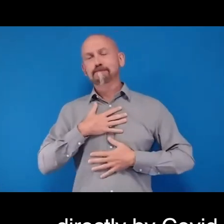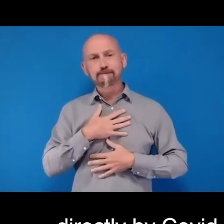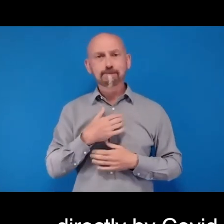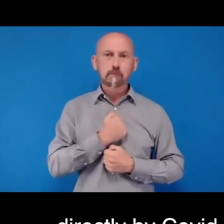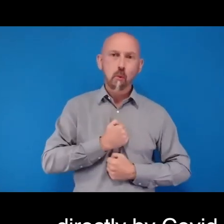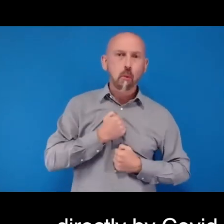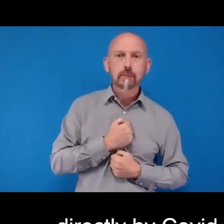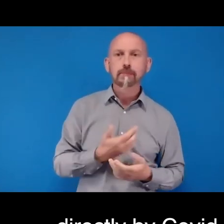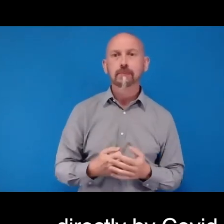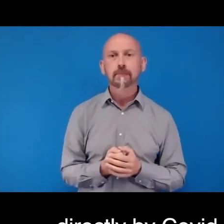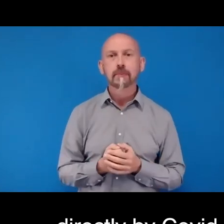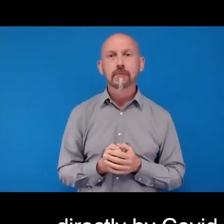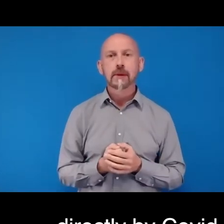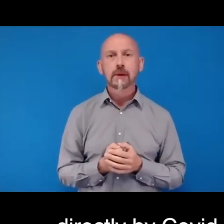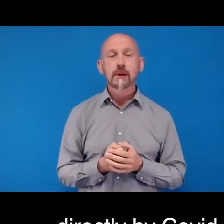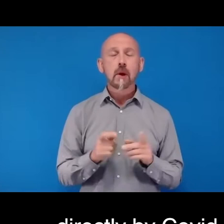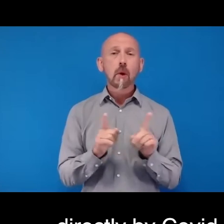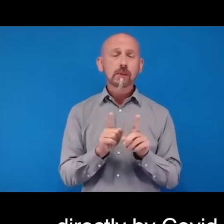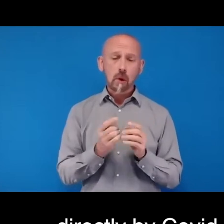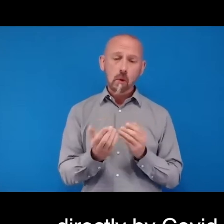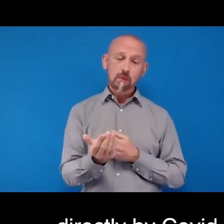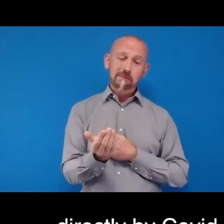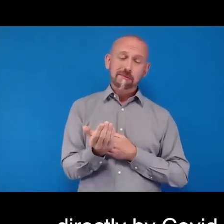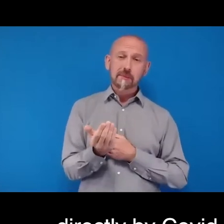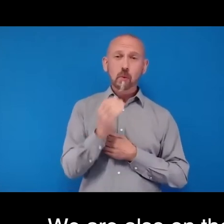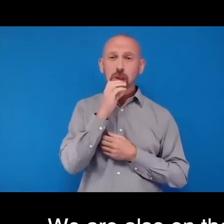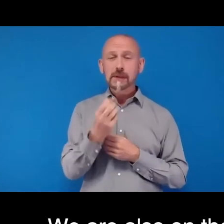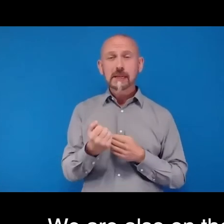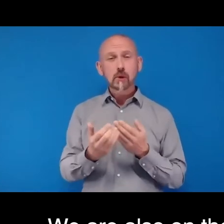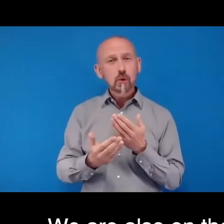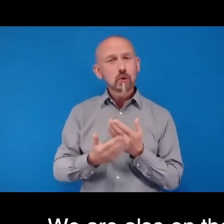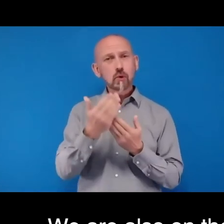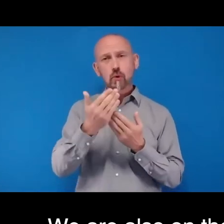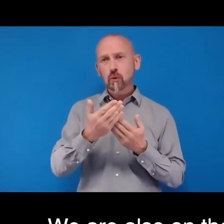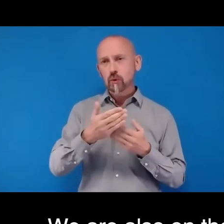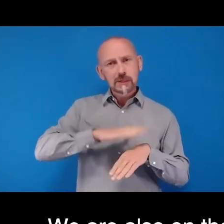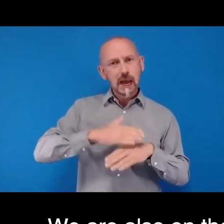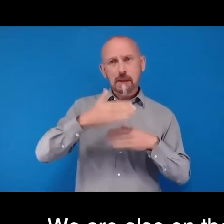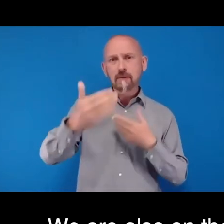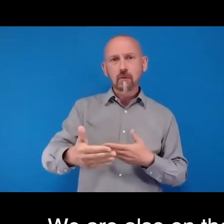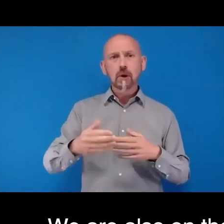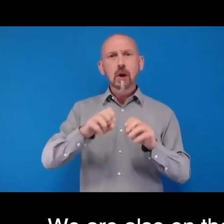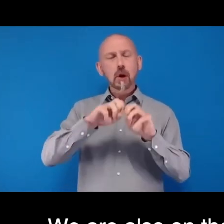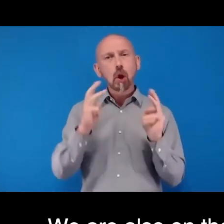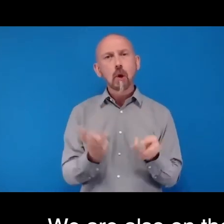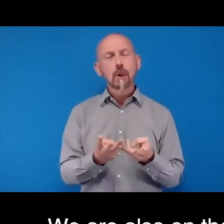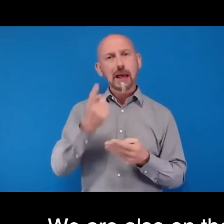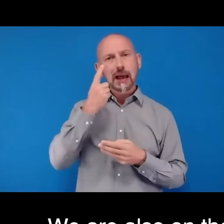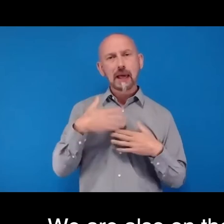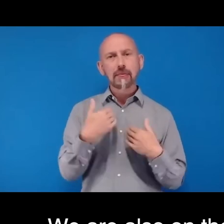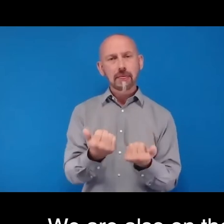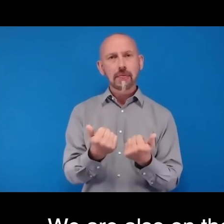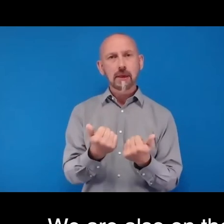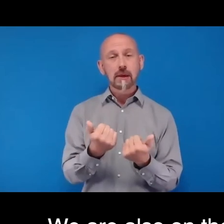We are also on the cusp of a new era in global eye health. Almost four years ago